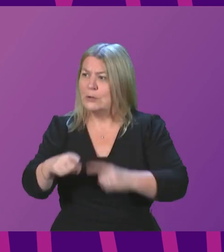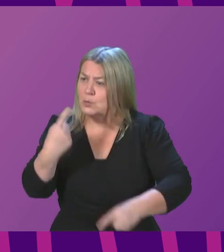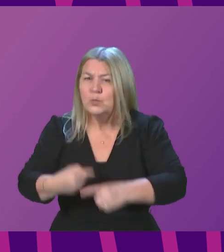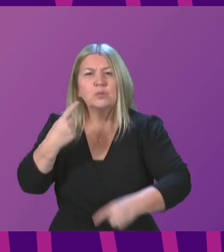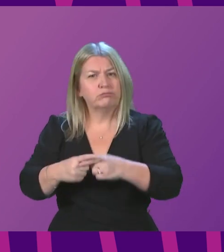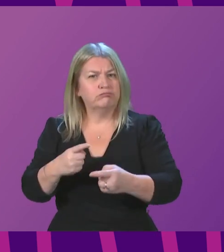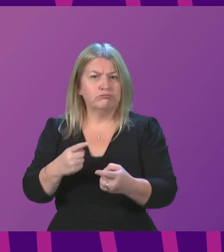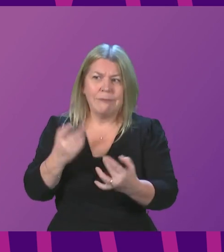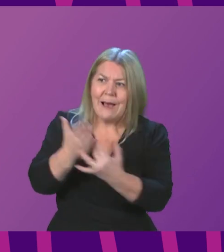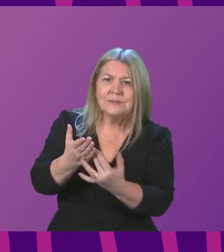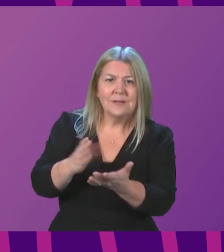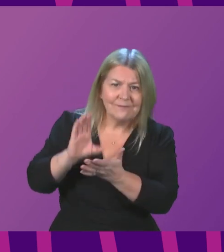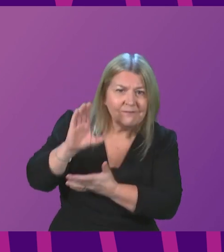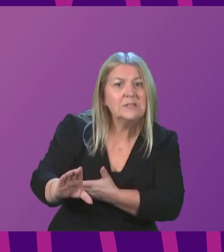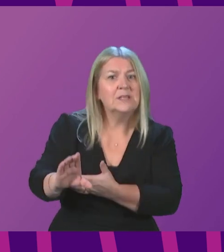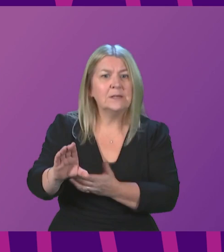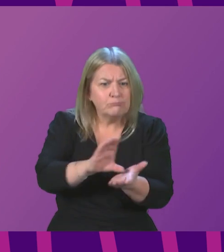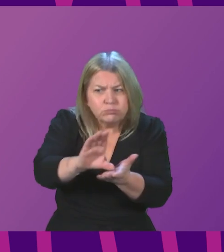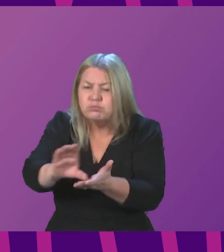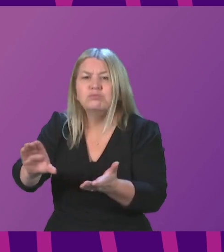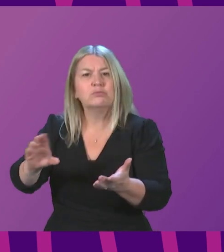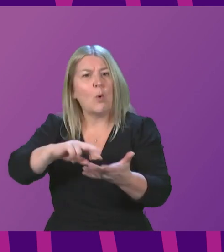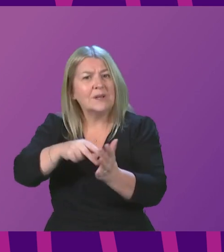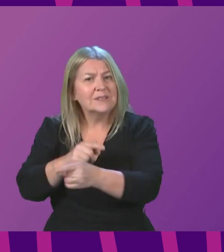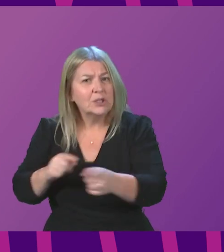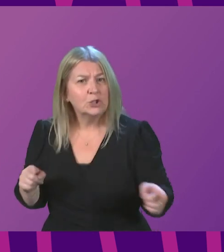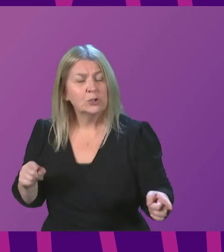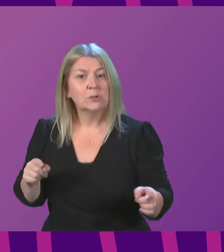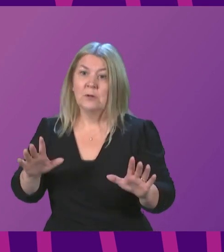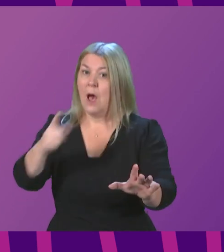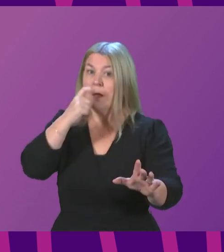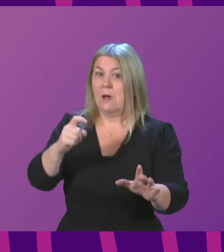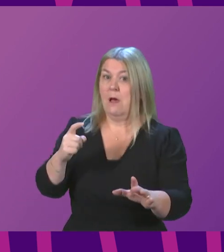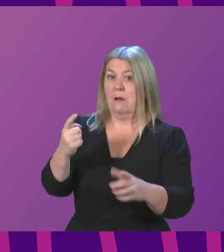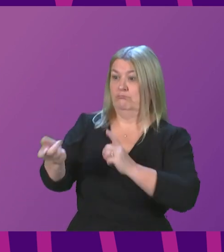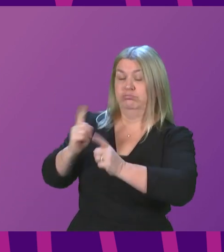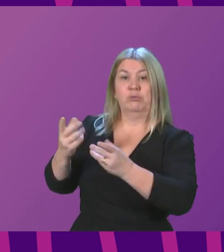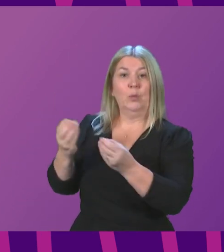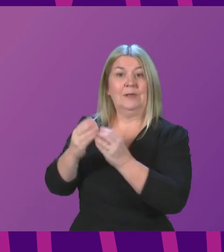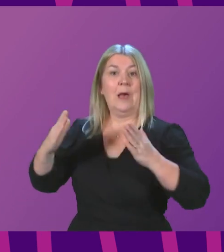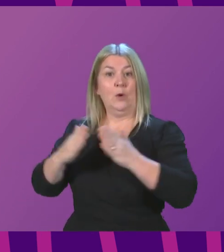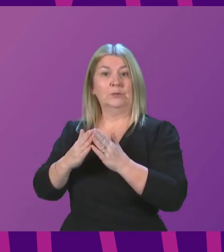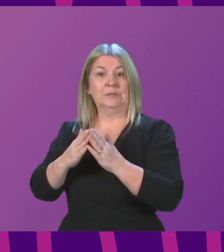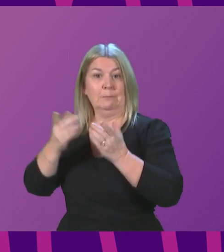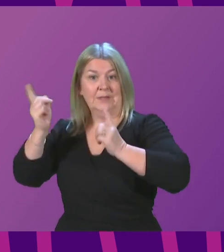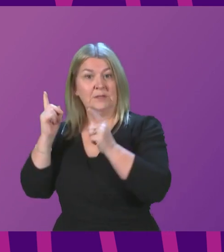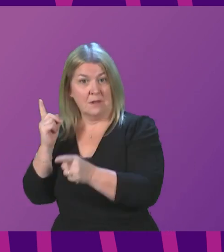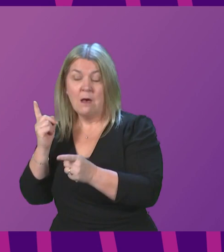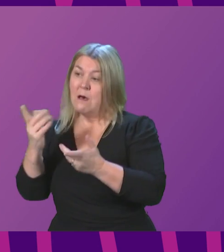help people and have access to the funding to do that. I am certainly happy to ask the Housing Minister to look at whether there is more we can and